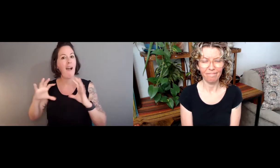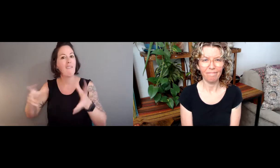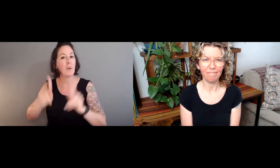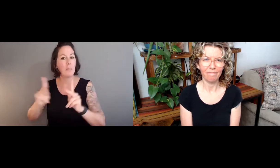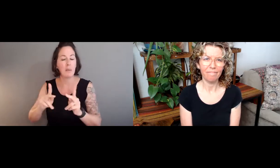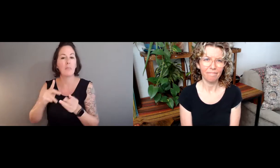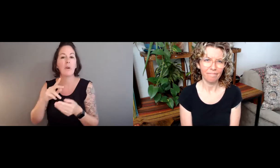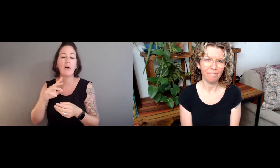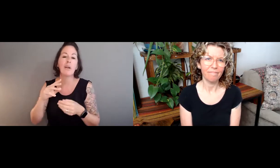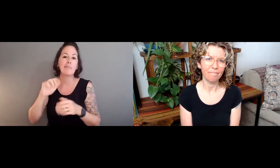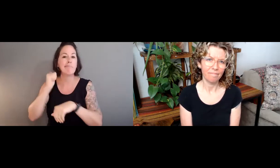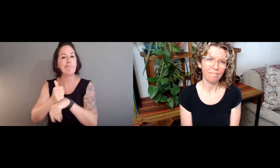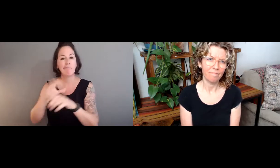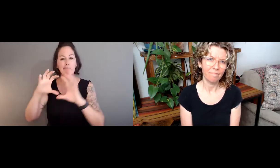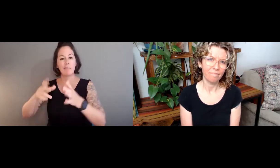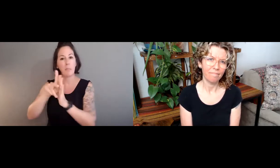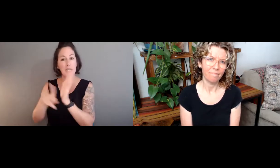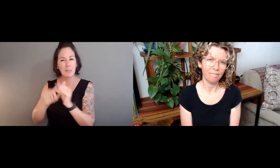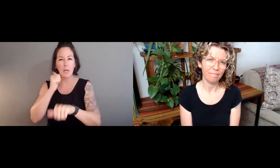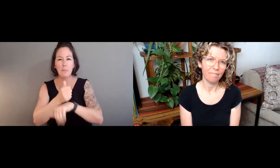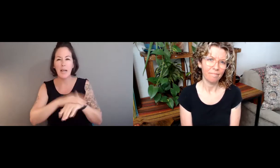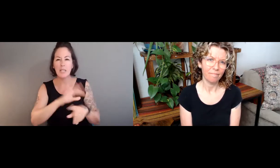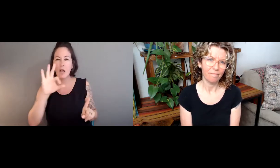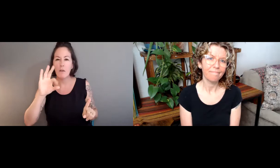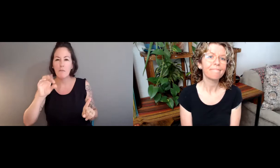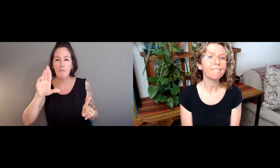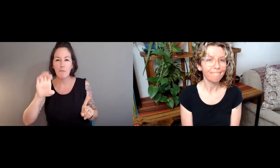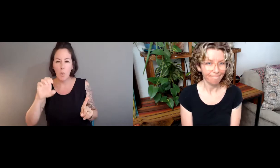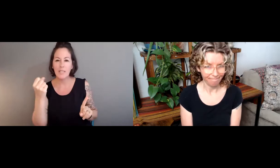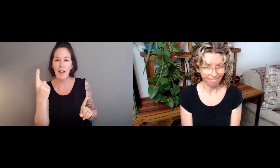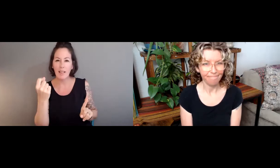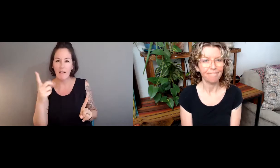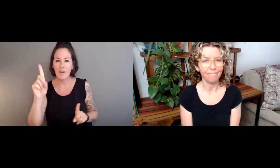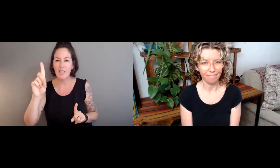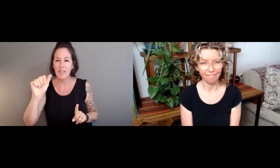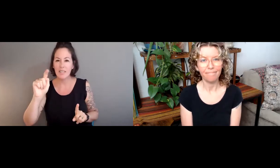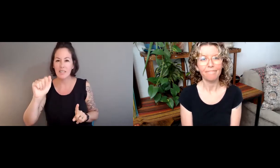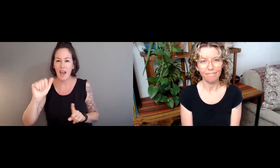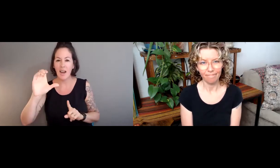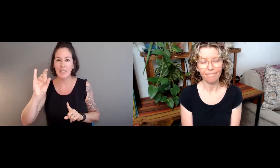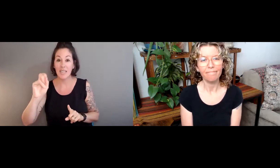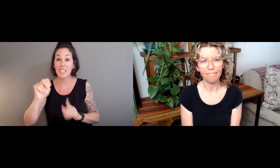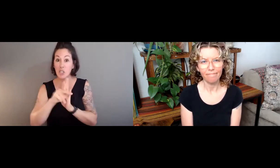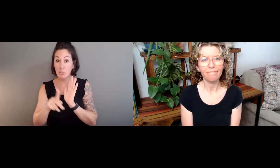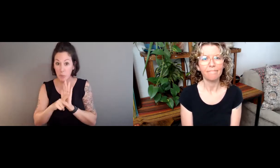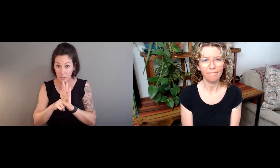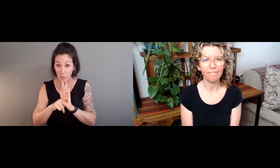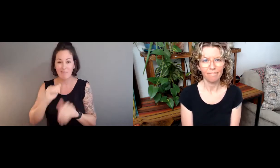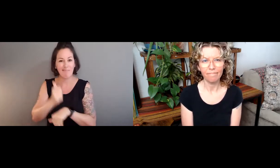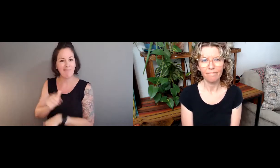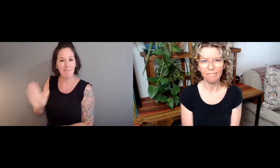Language documentation today in North America have developed principles